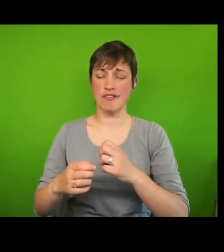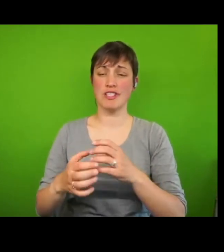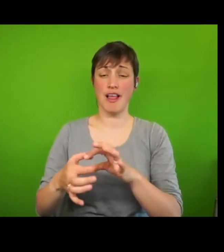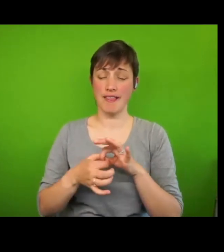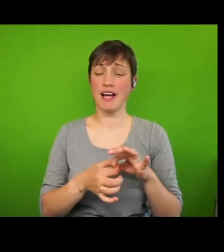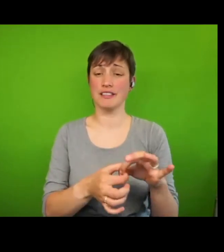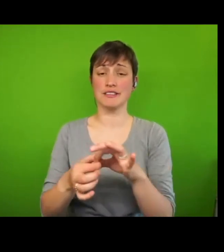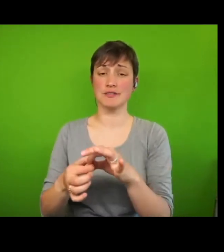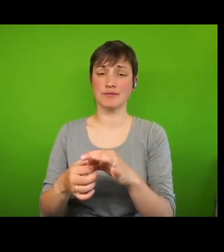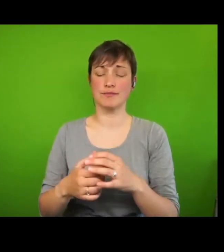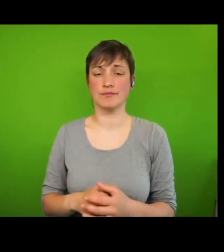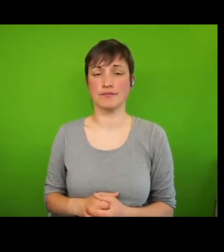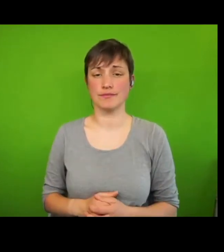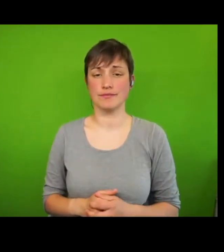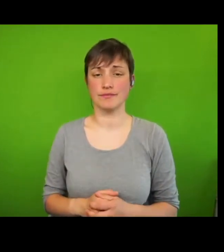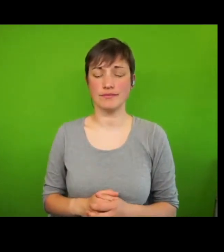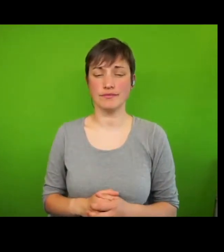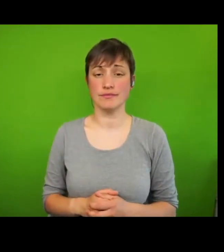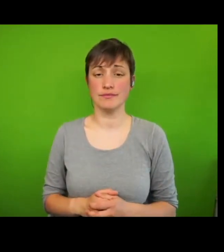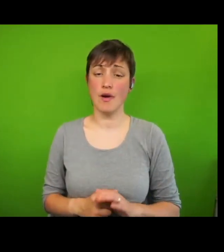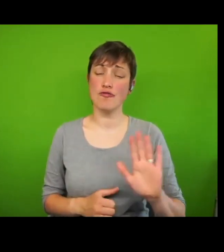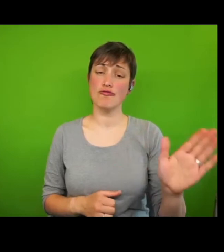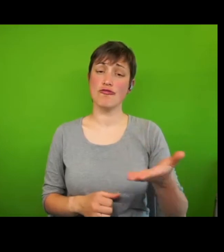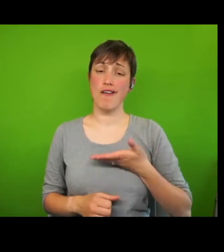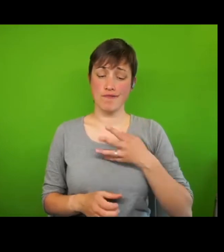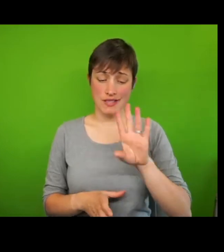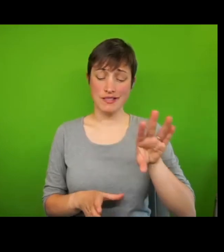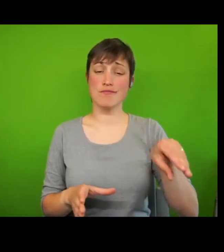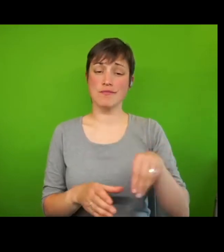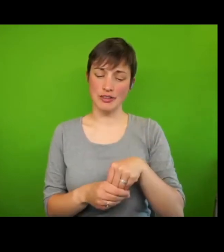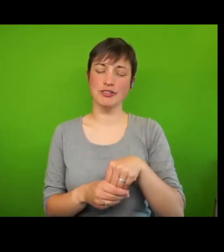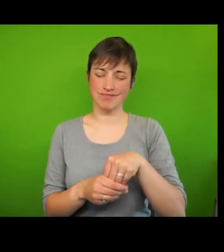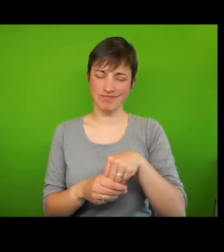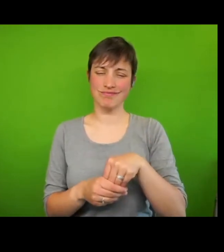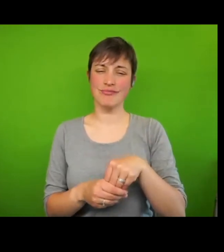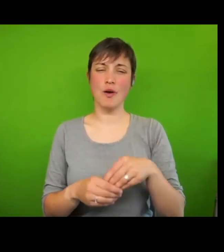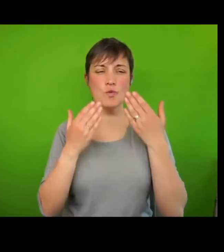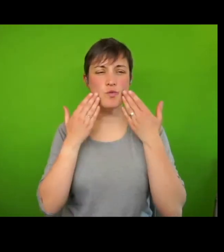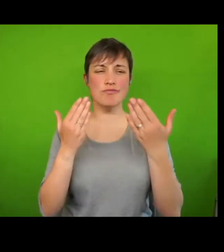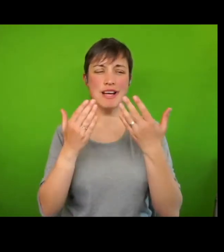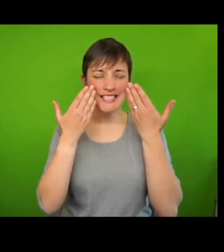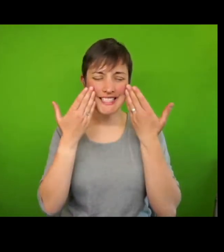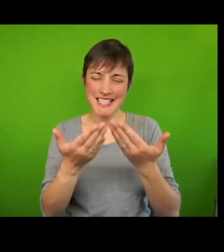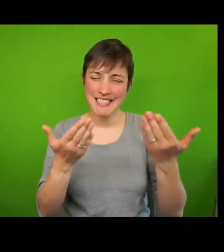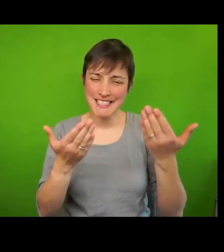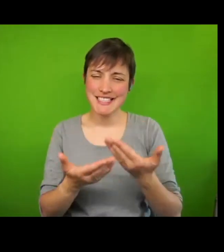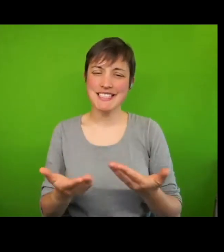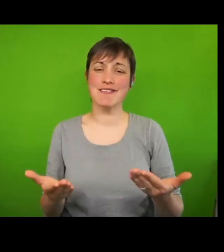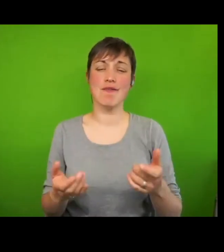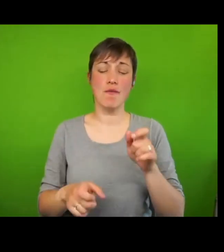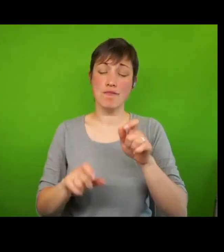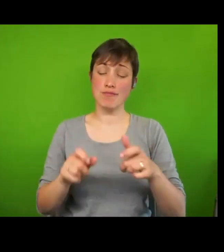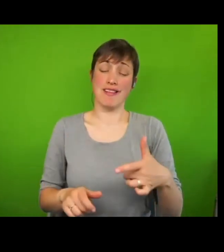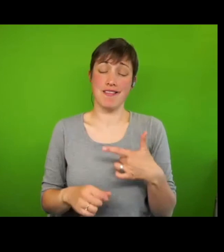The right of participation represents an important means of recognising the dignity of people living in poverty